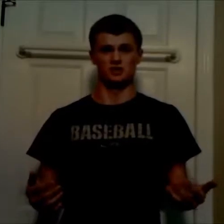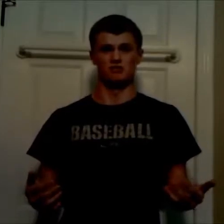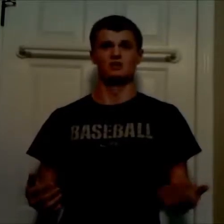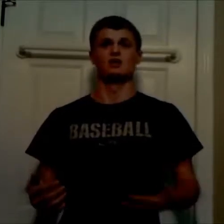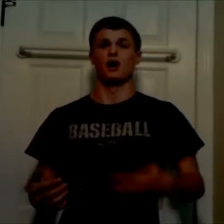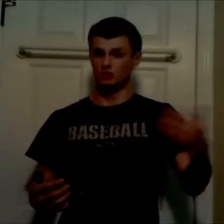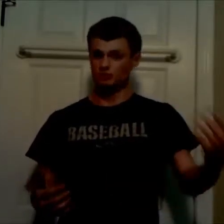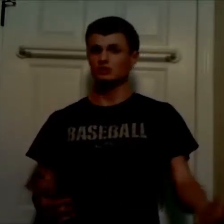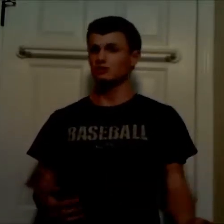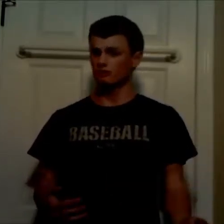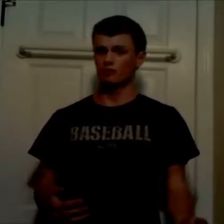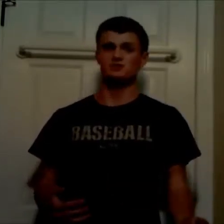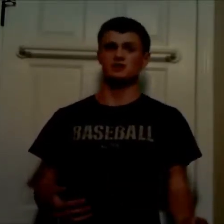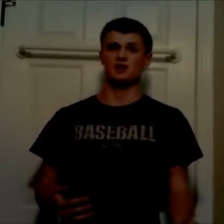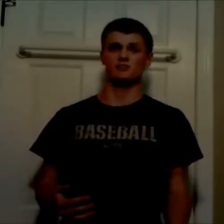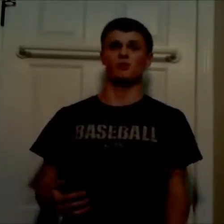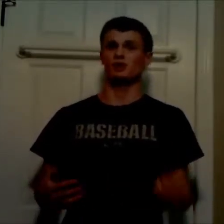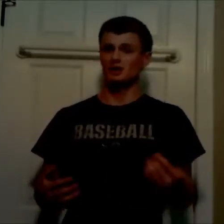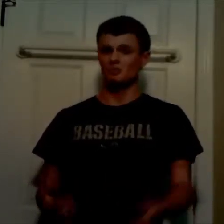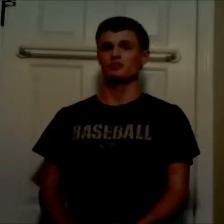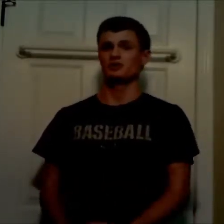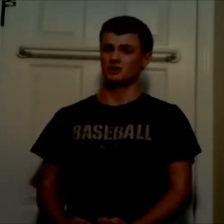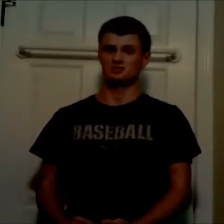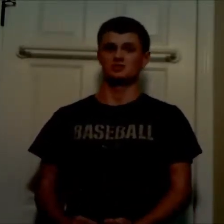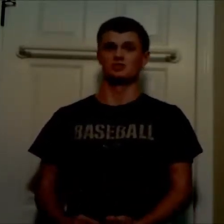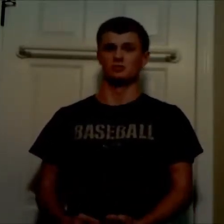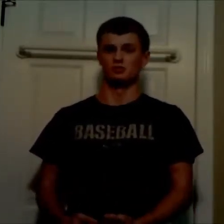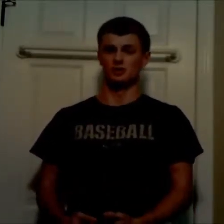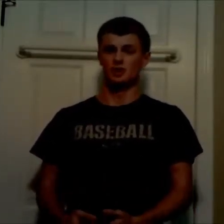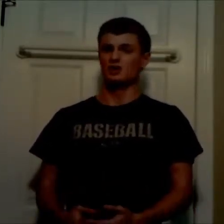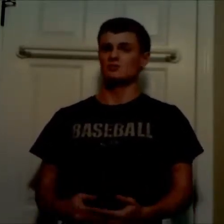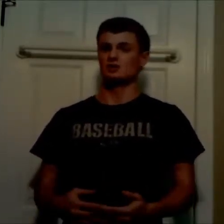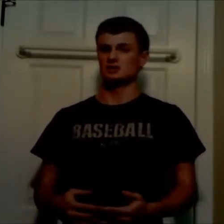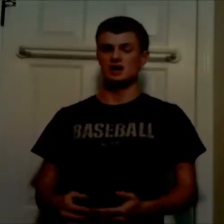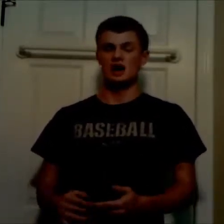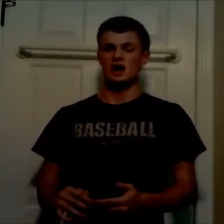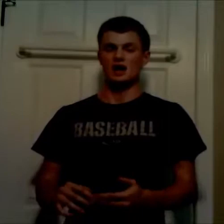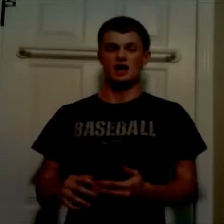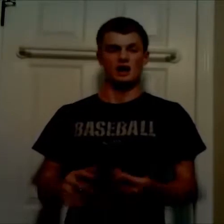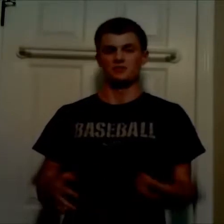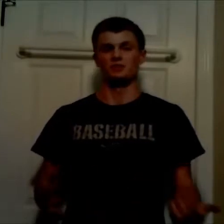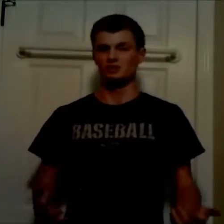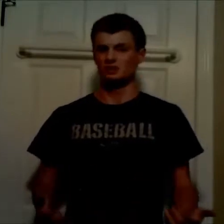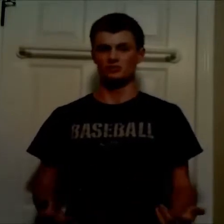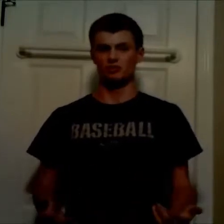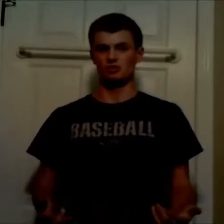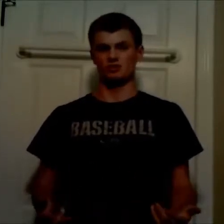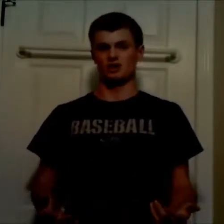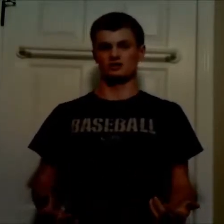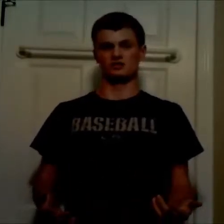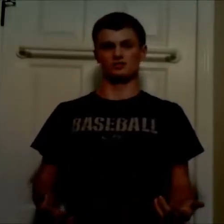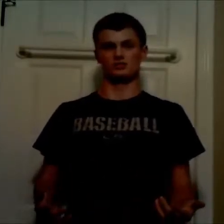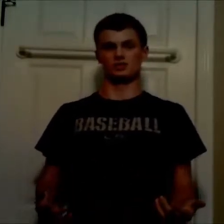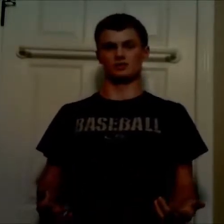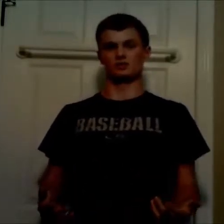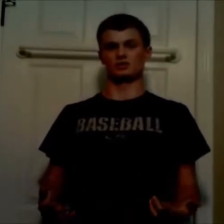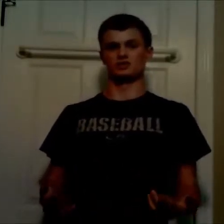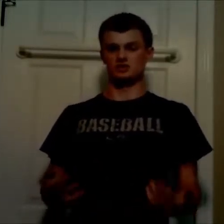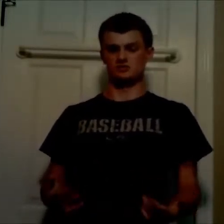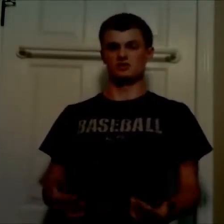out. I'm going to be looking forward to that, probably a lot more than Han Solo movie. Because, I'm not really looking forward to the Han Solo movie that much, to